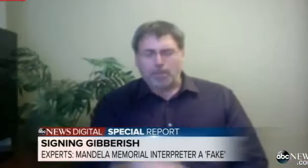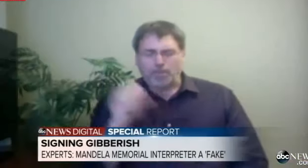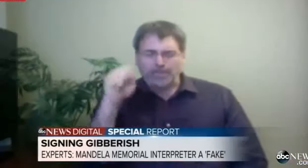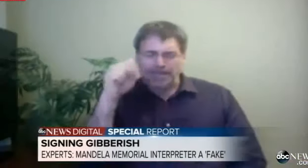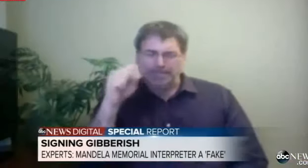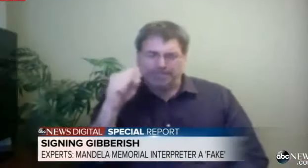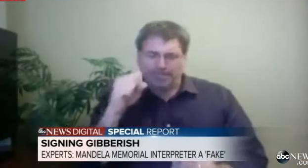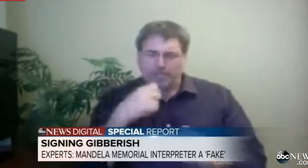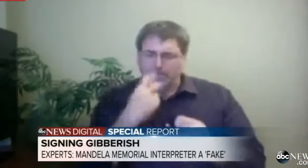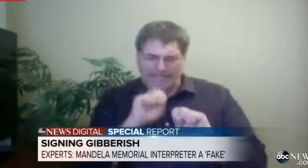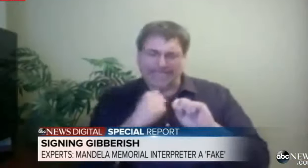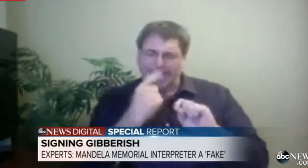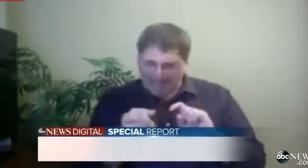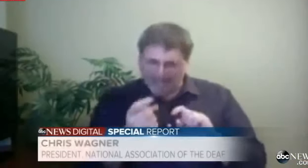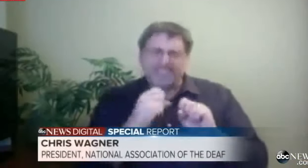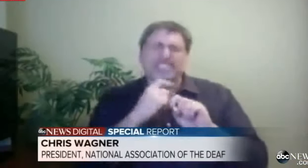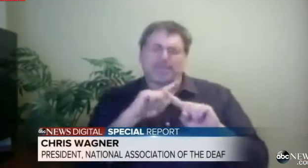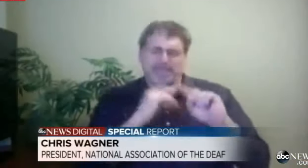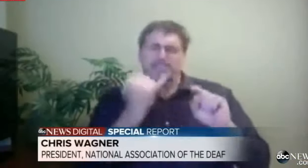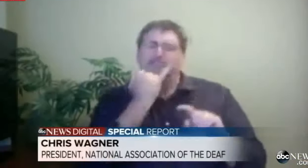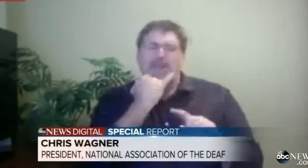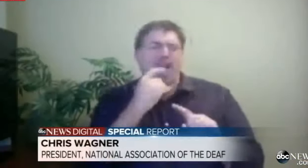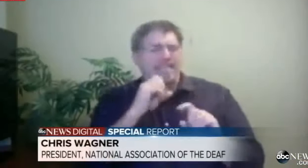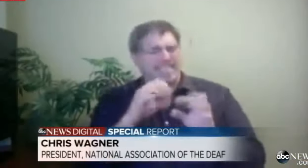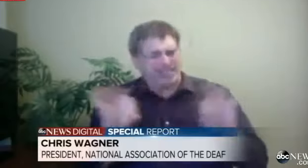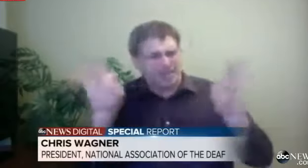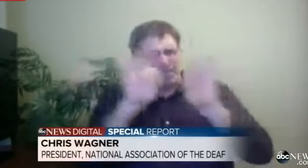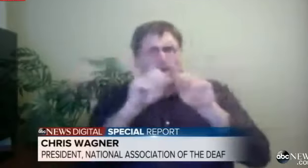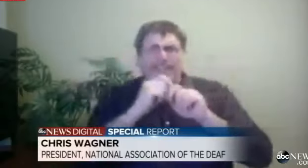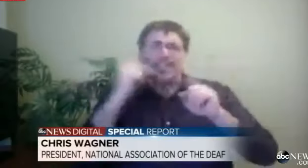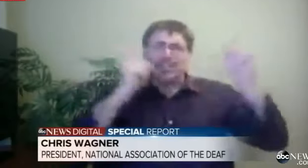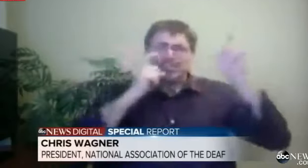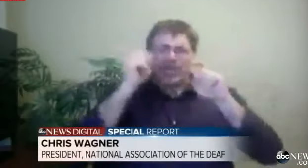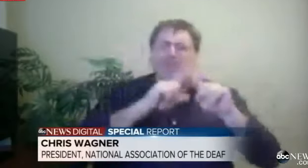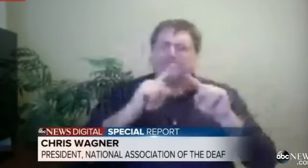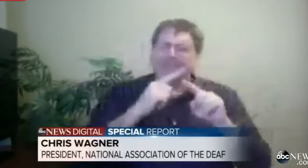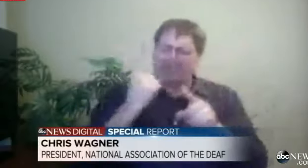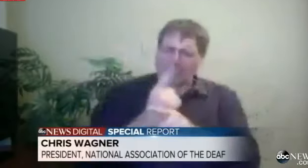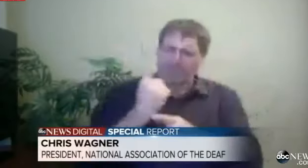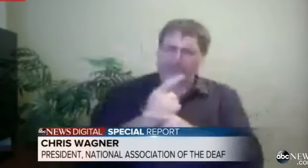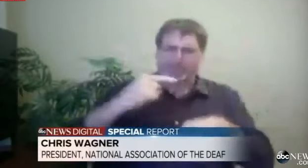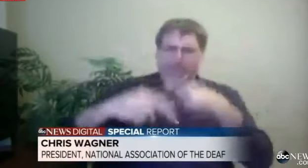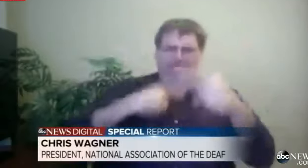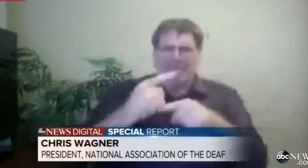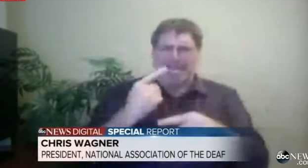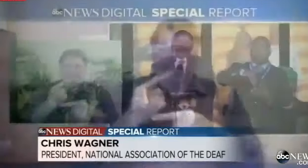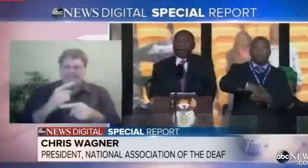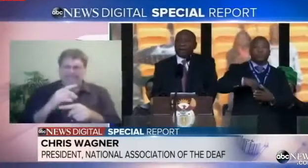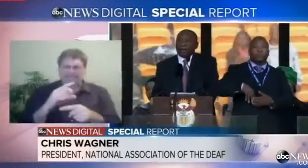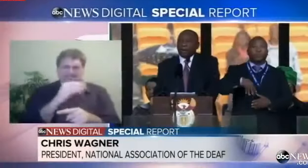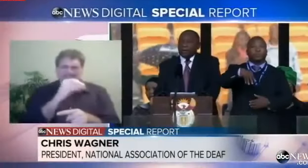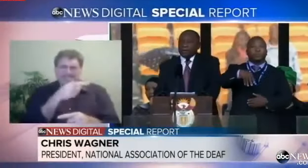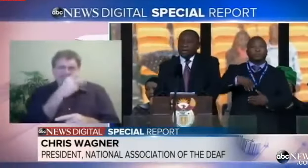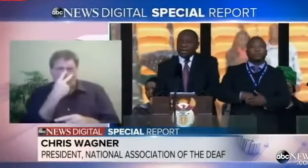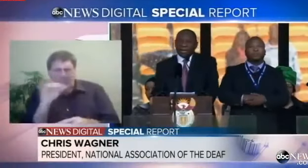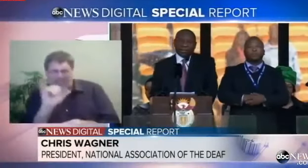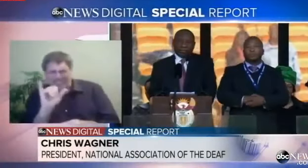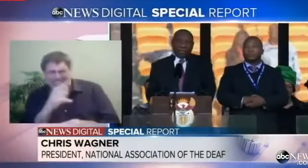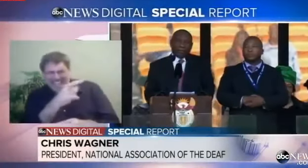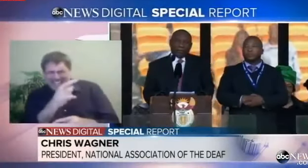Oh, absolutely. You could tell clearly that something wasn't right. Facial expressions plus the appropriate sign choices,